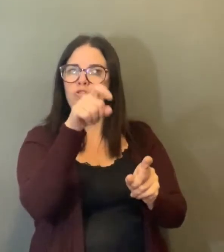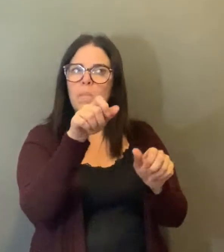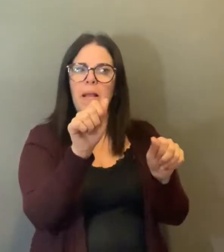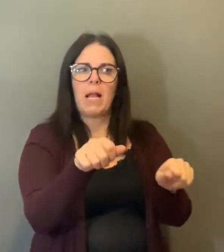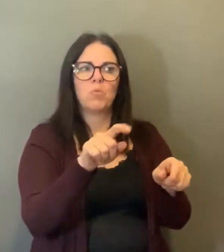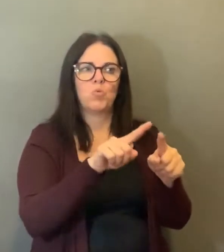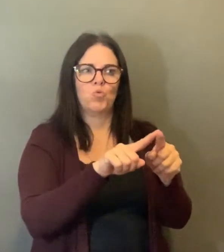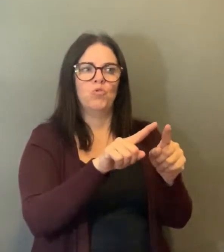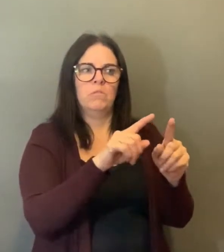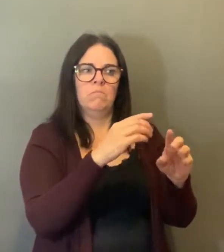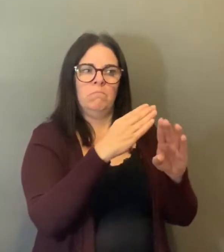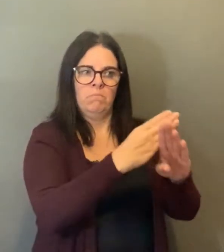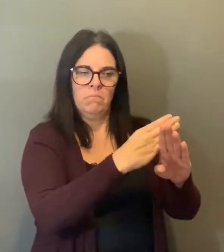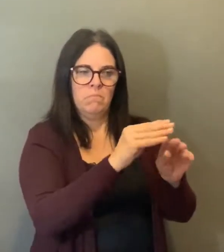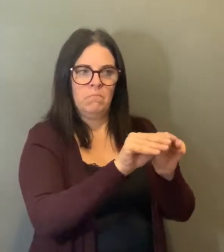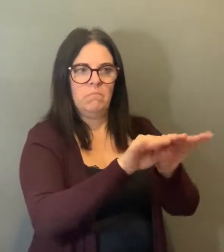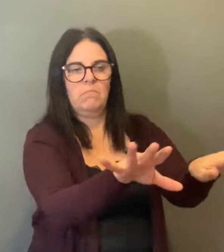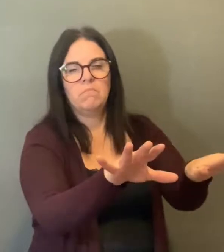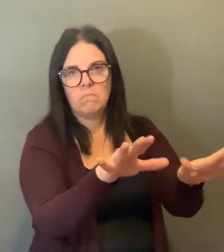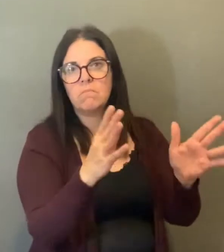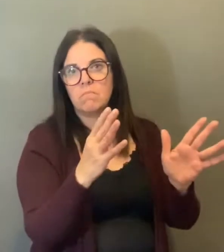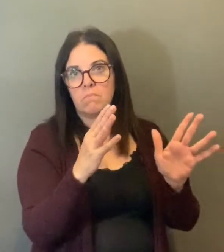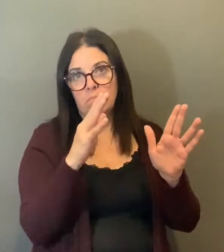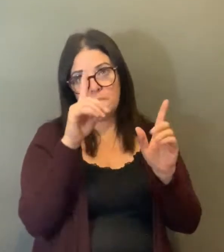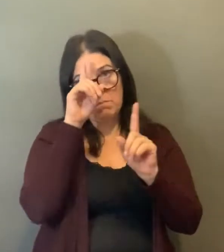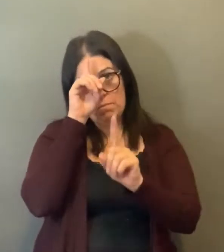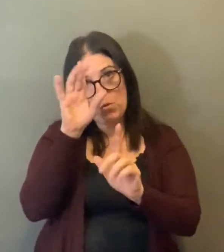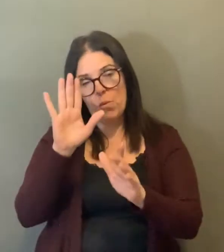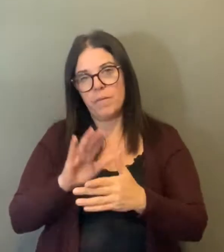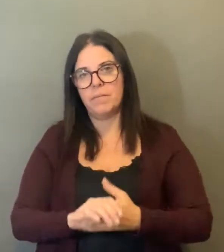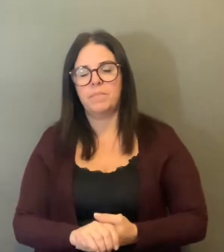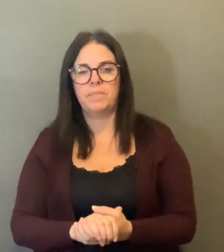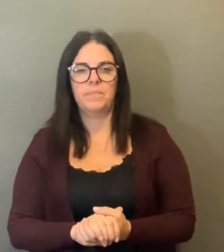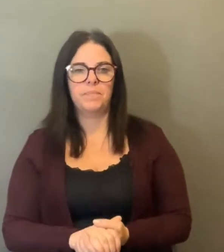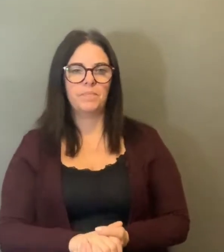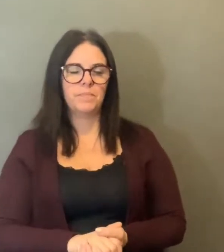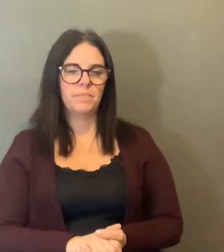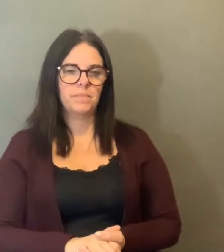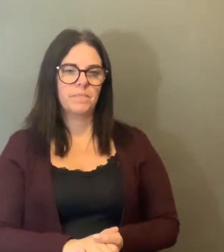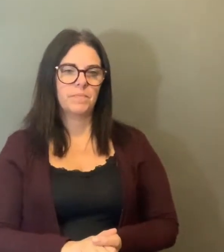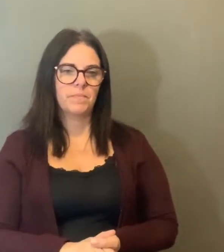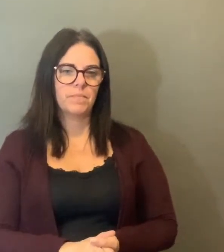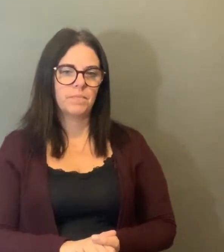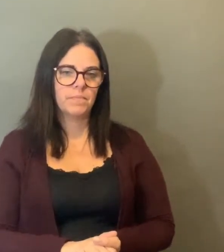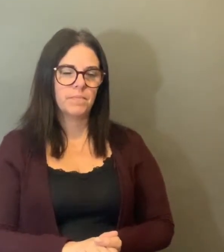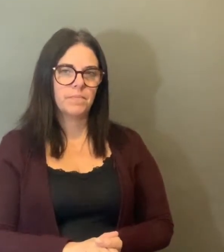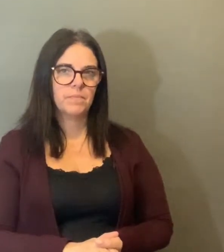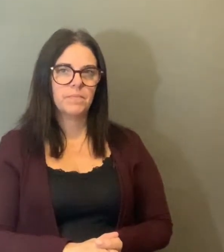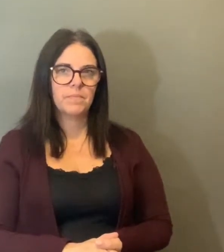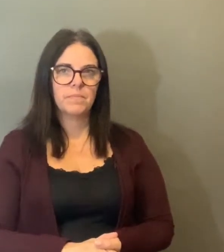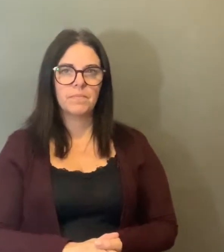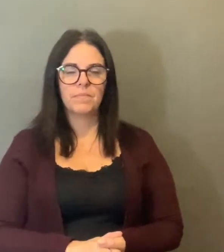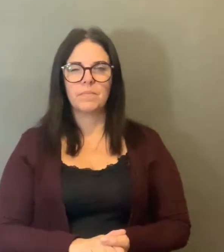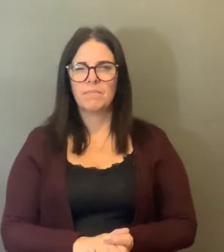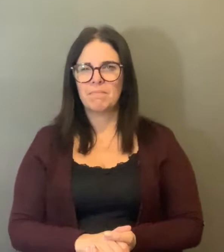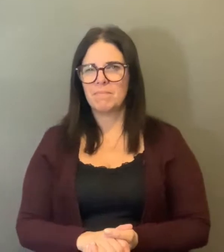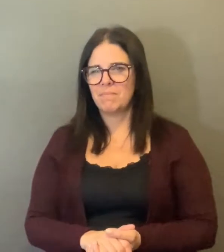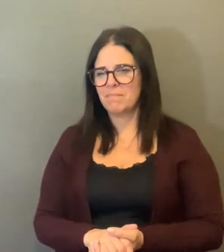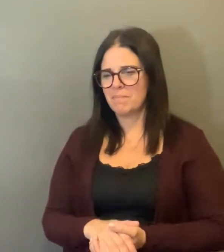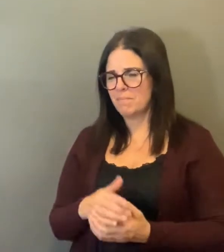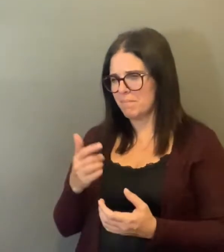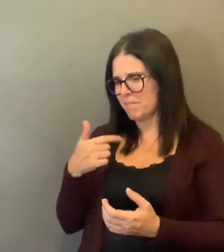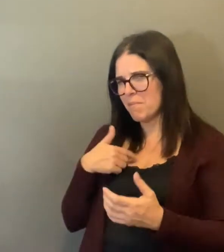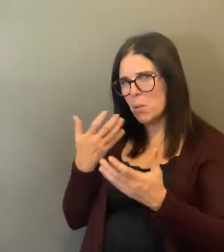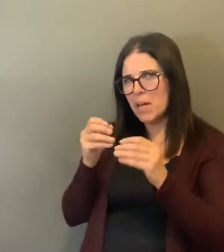tested, and if they are getting the right support, we should be able to to contain it and get rid of this